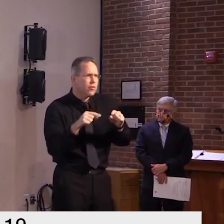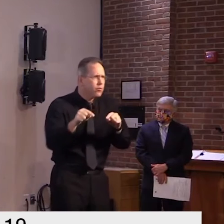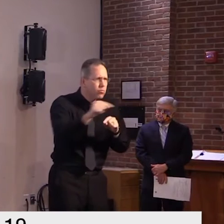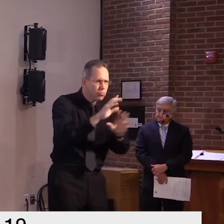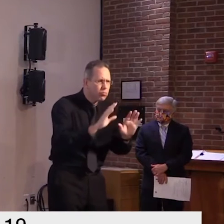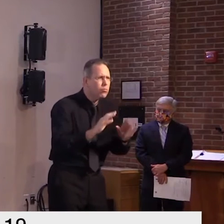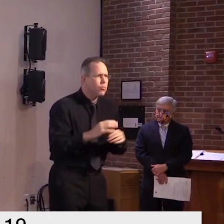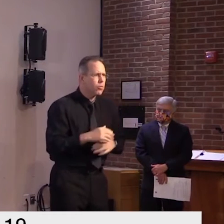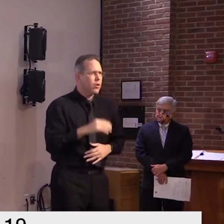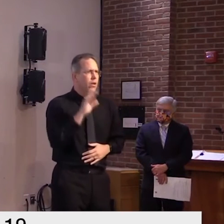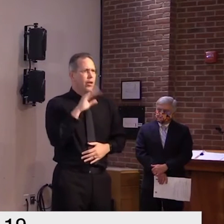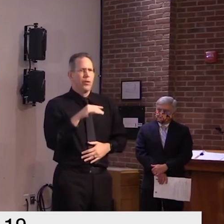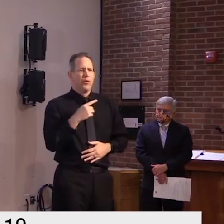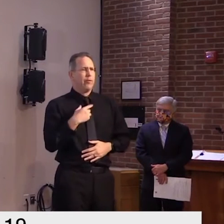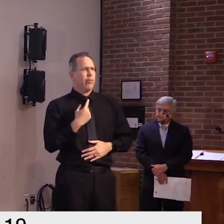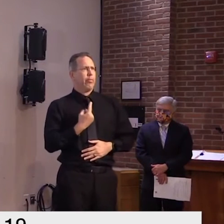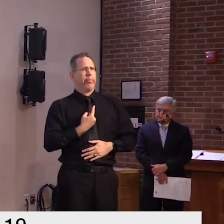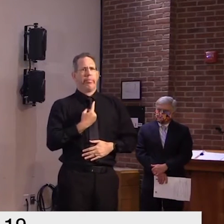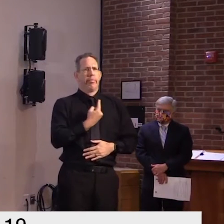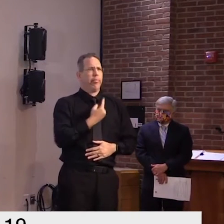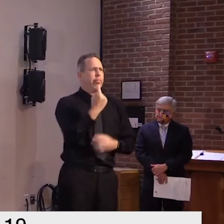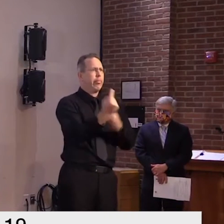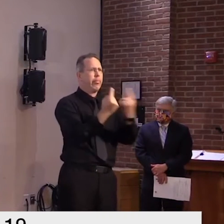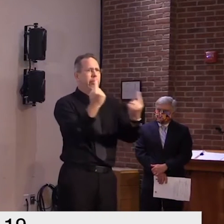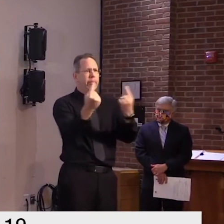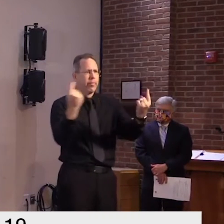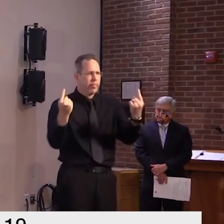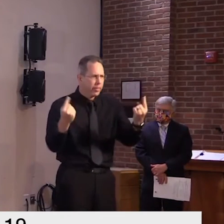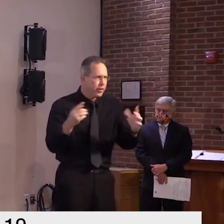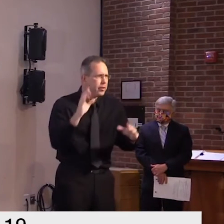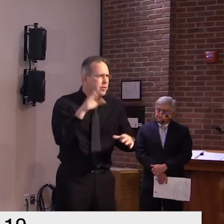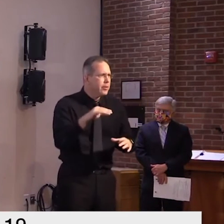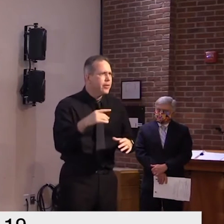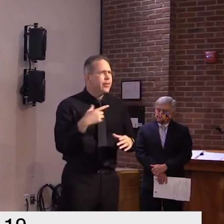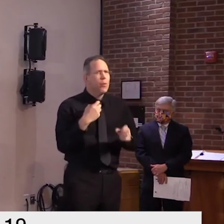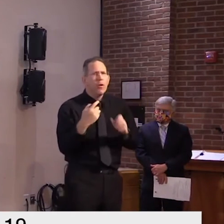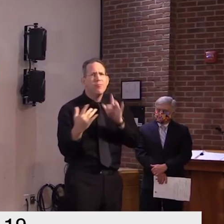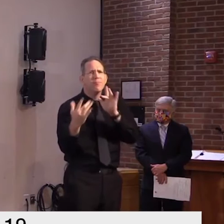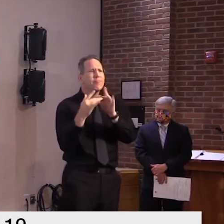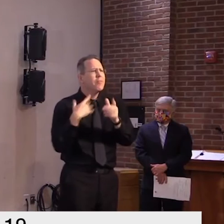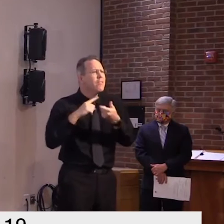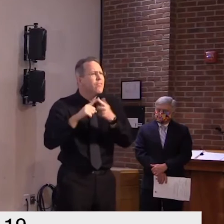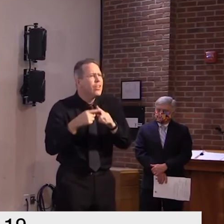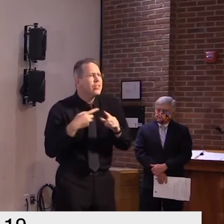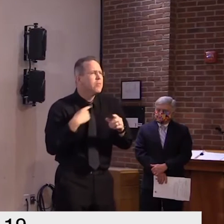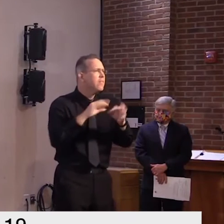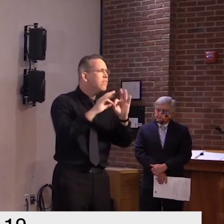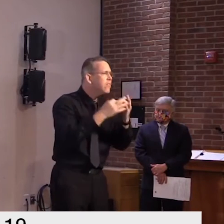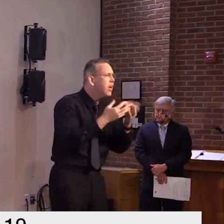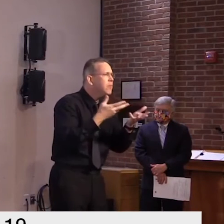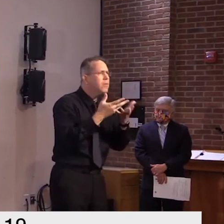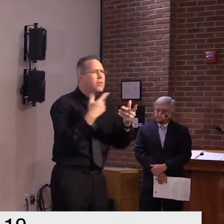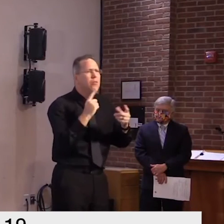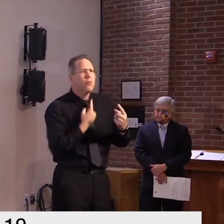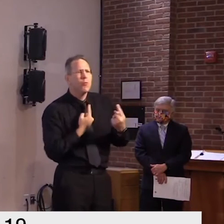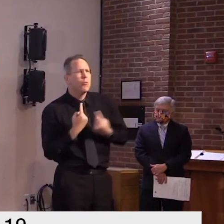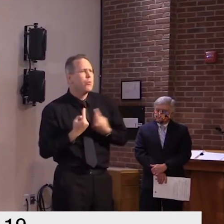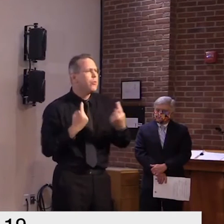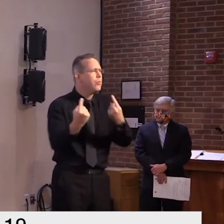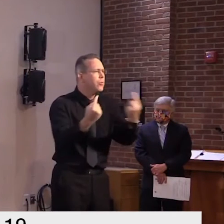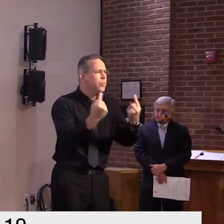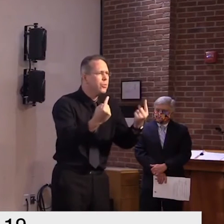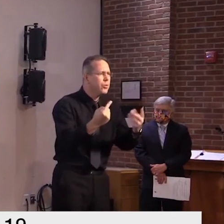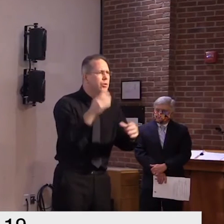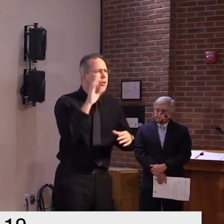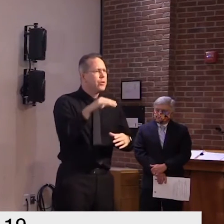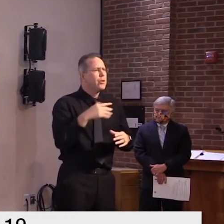understand how difficult this has been which is why we are taking these steps today I also want to take